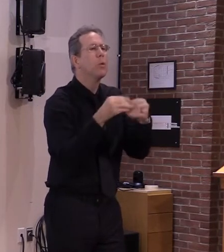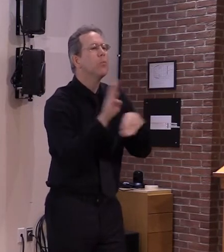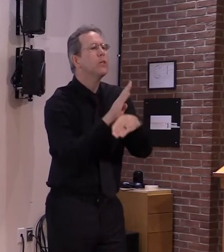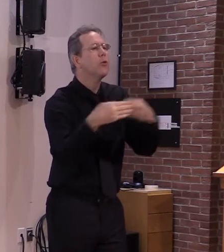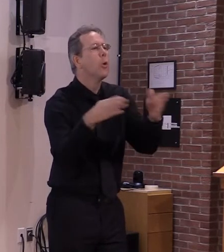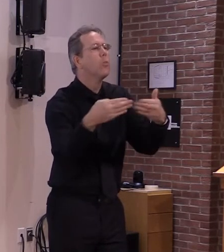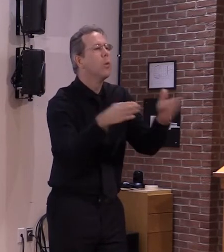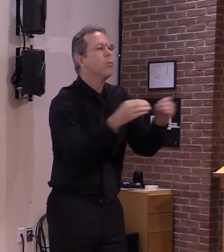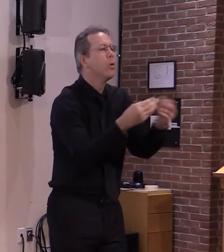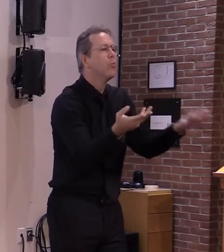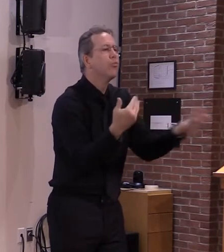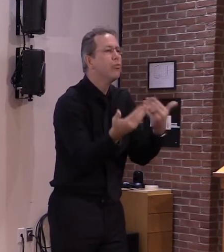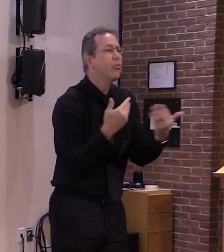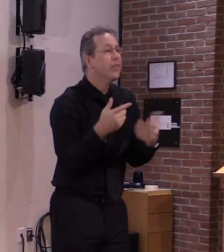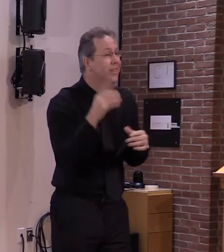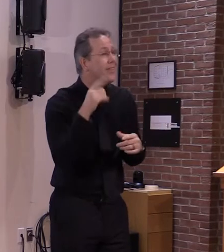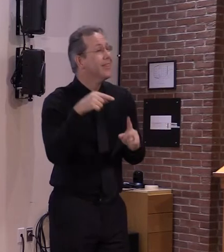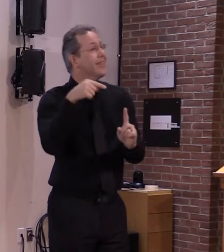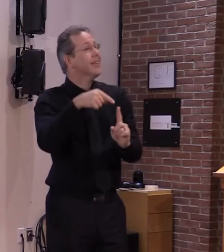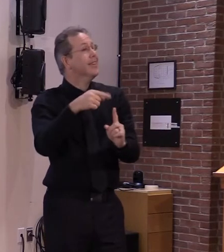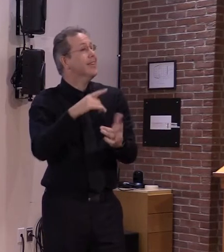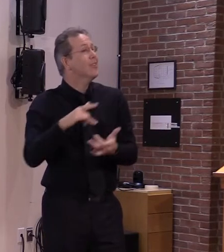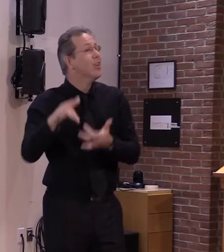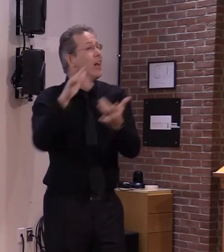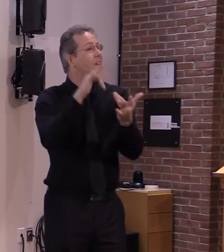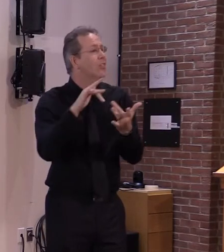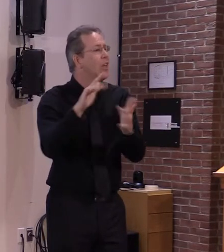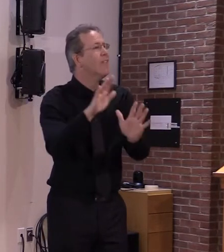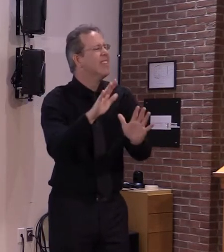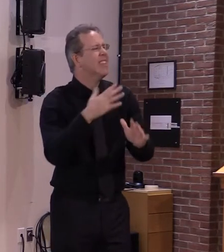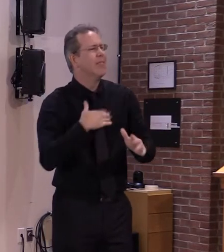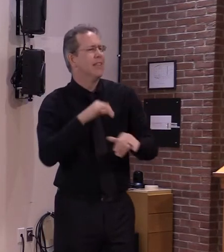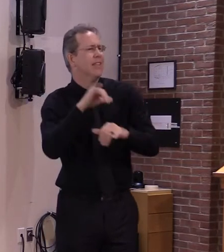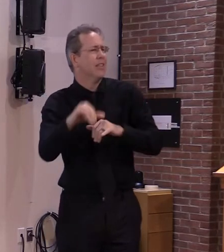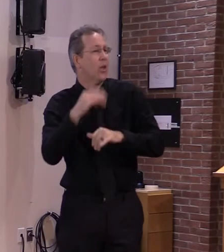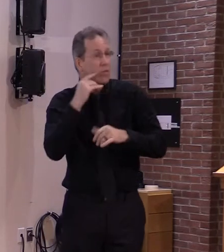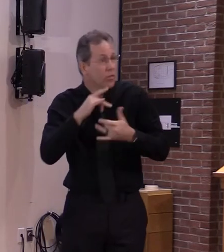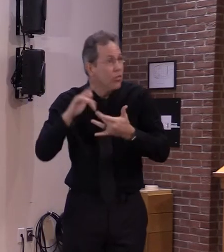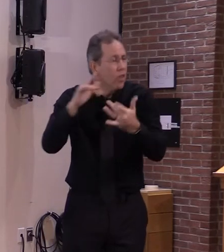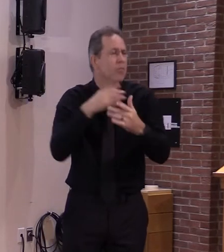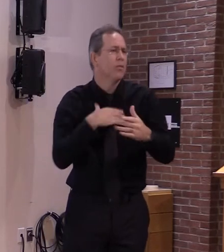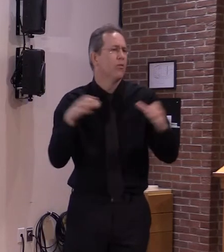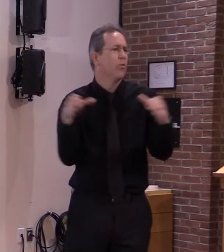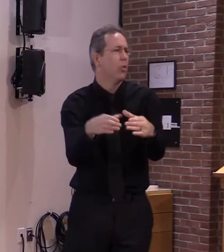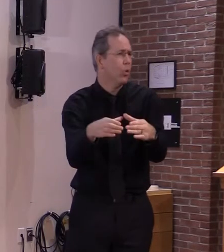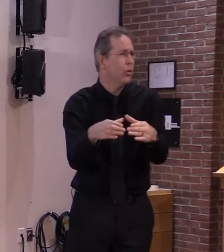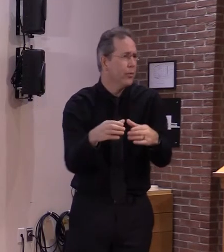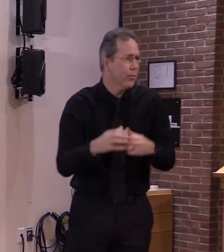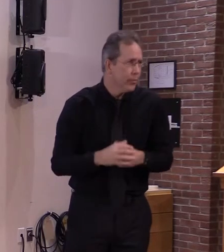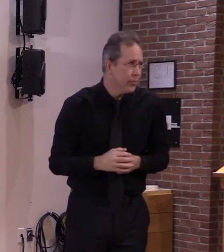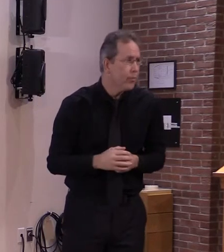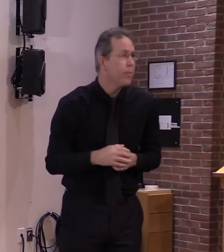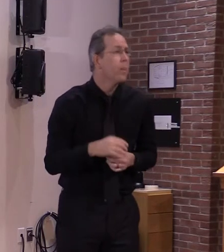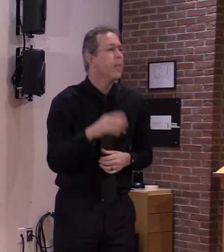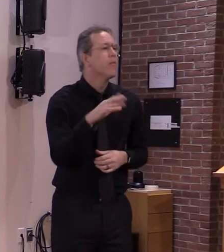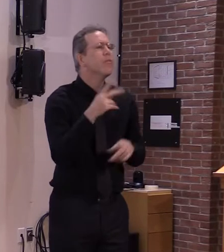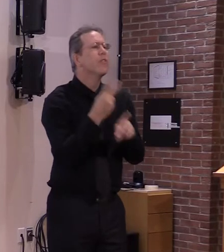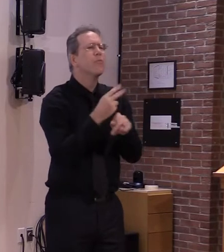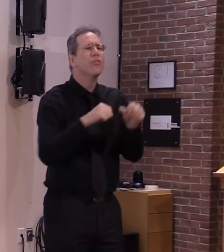together we can keep each other safe as we work our way towards the end of the tunnel